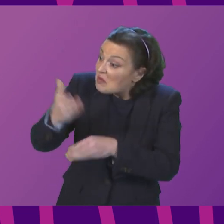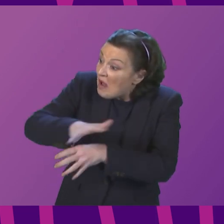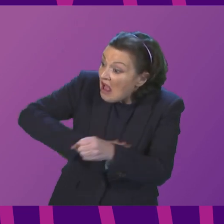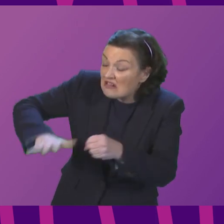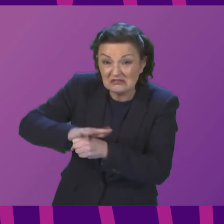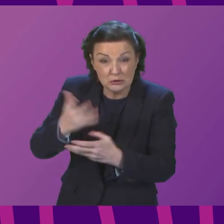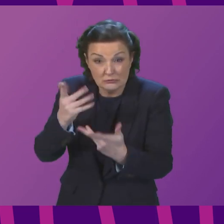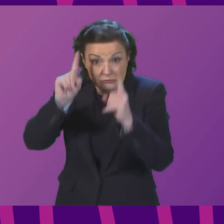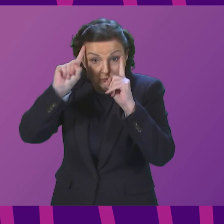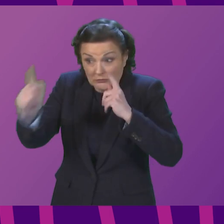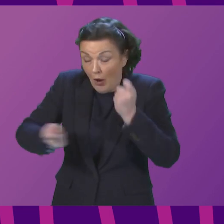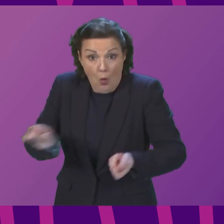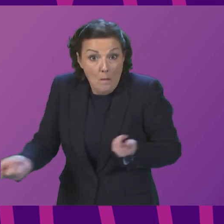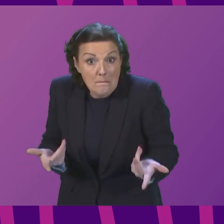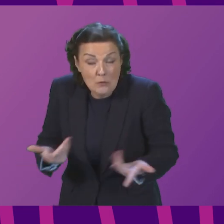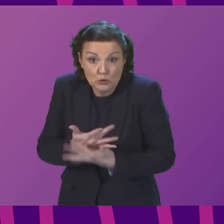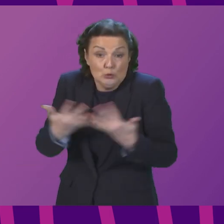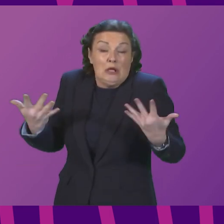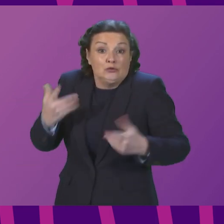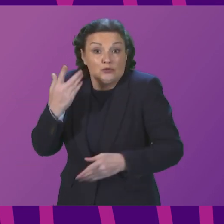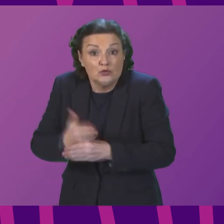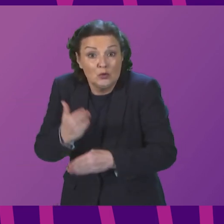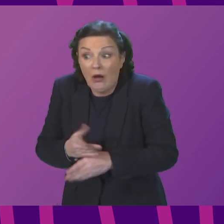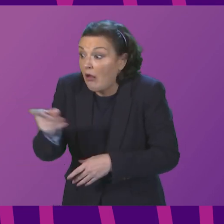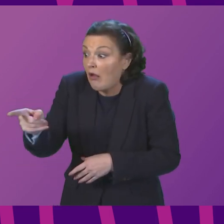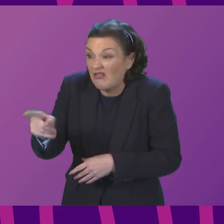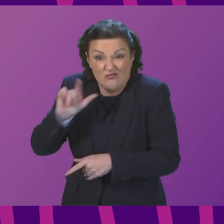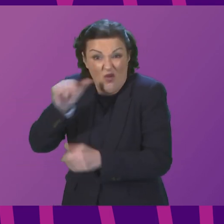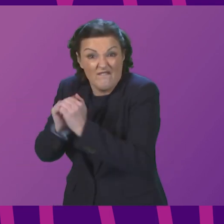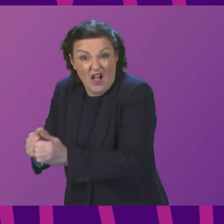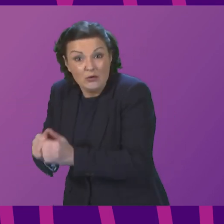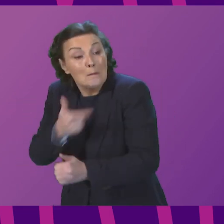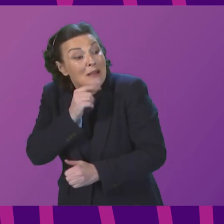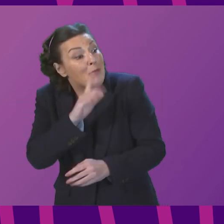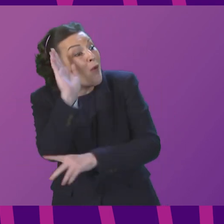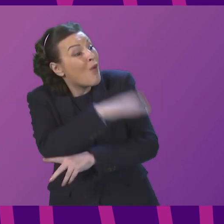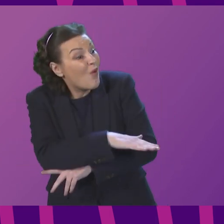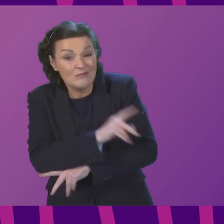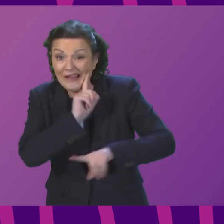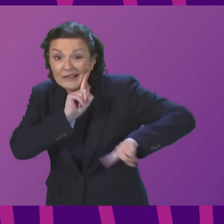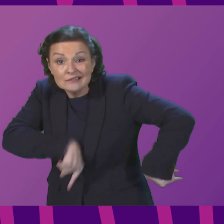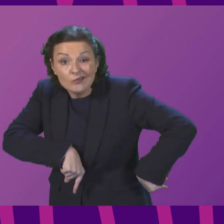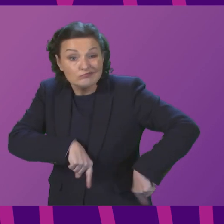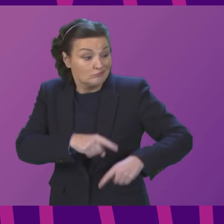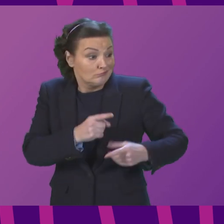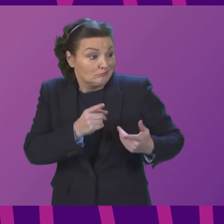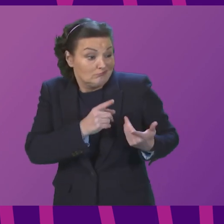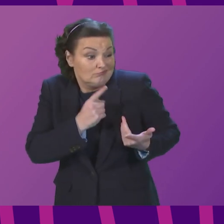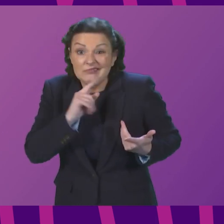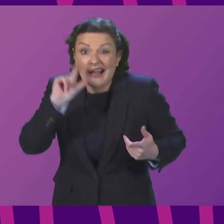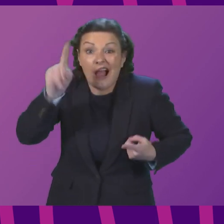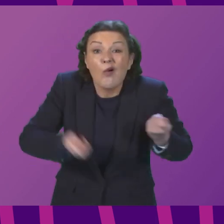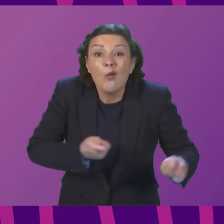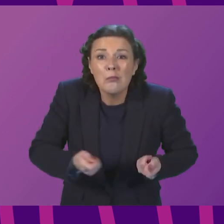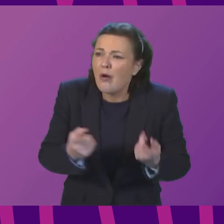undervalued. Those in need of care at home neglected and struggling to cope. Unpaid carers, disproportionately women, carrying the